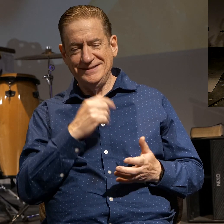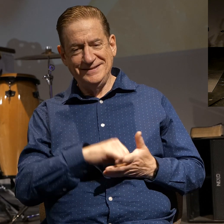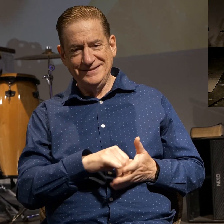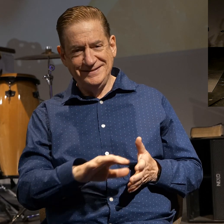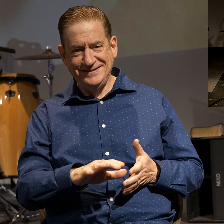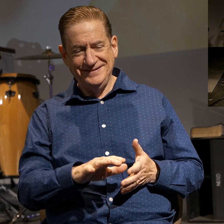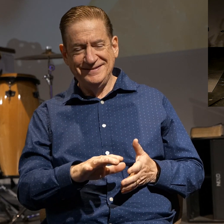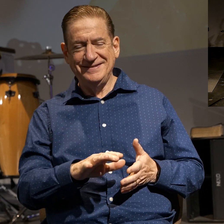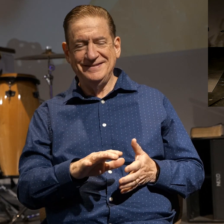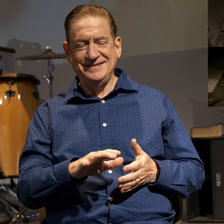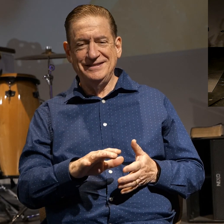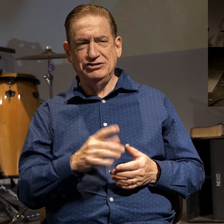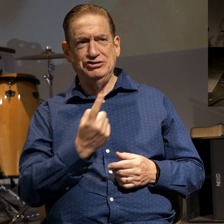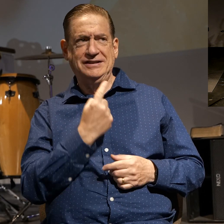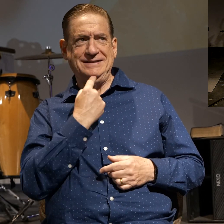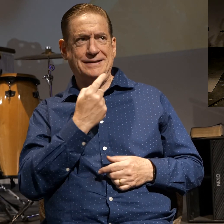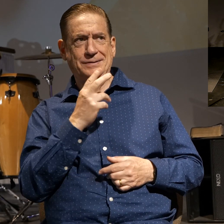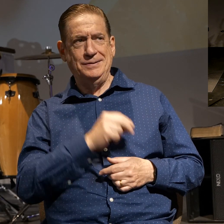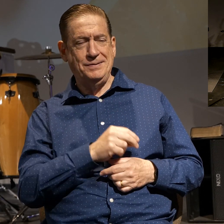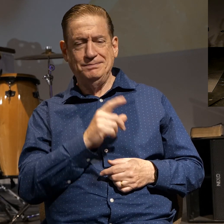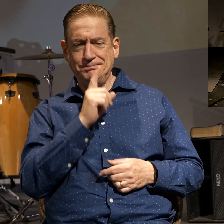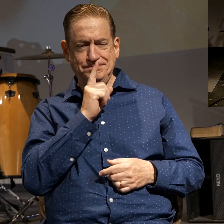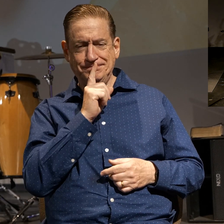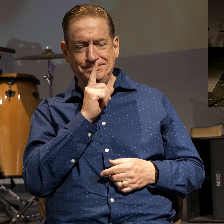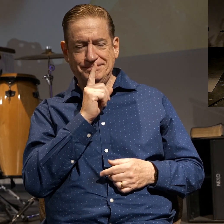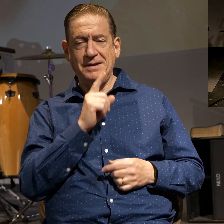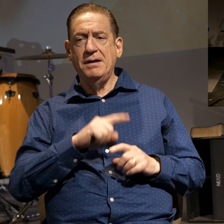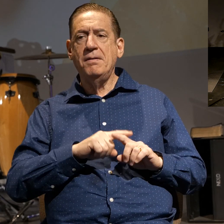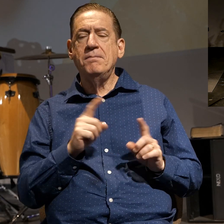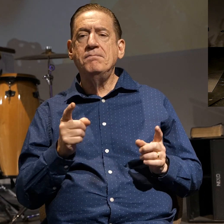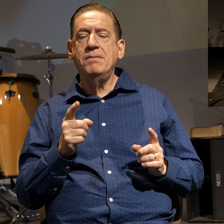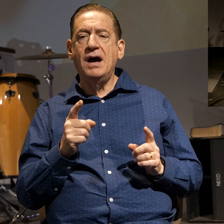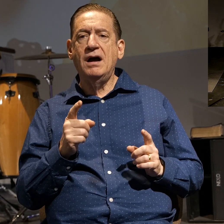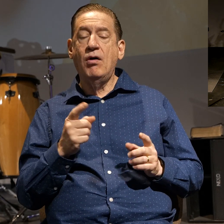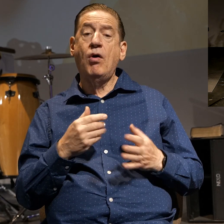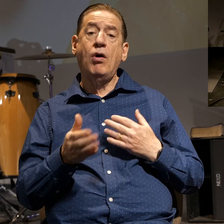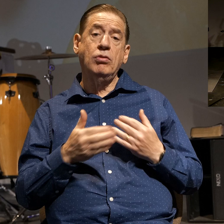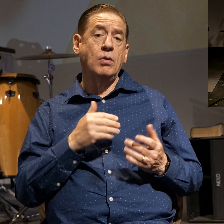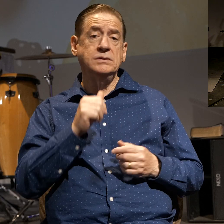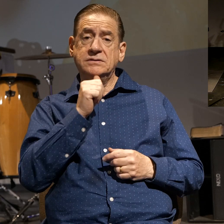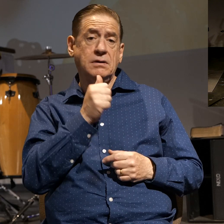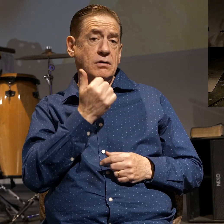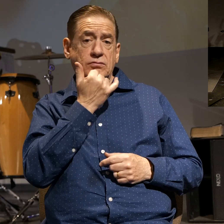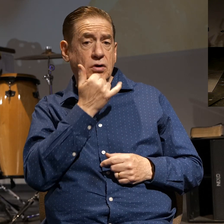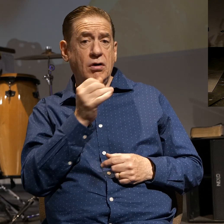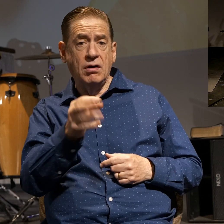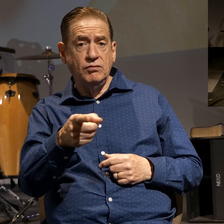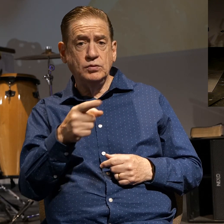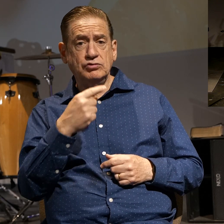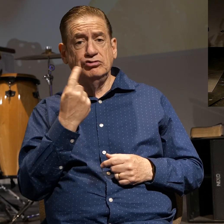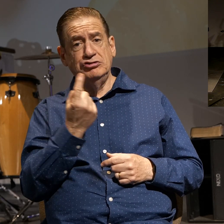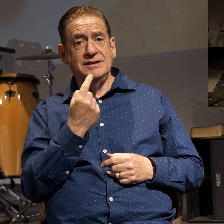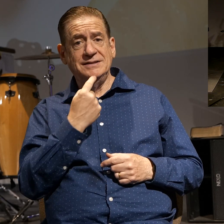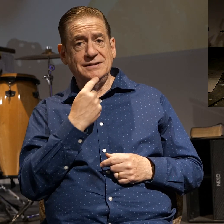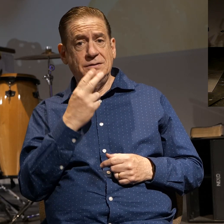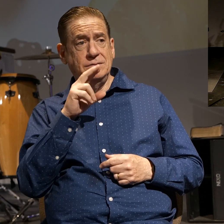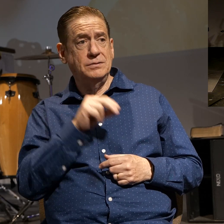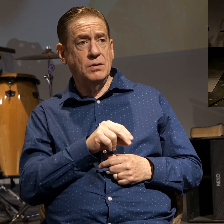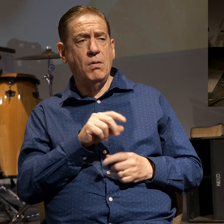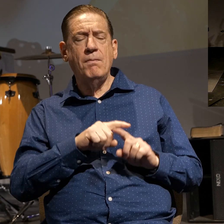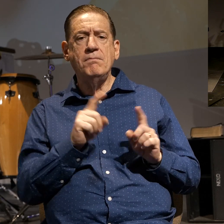Just say no. He's not saying that, although it's not wrong of you to just say no